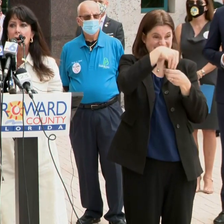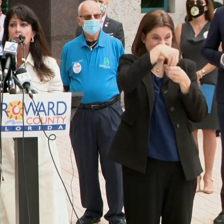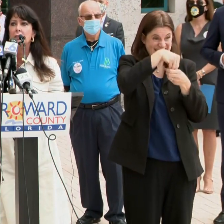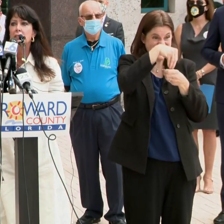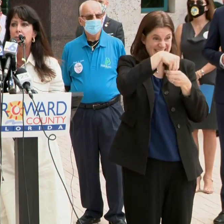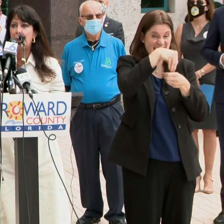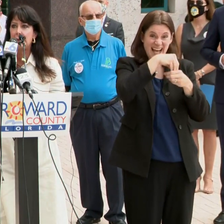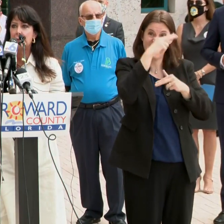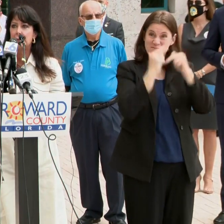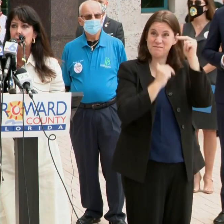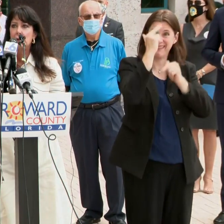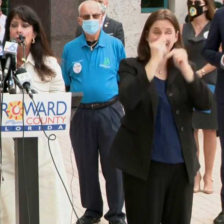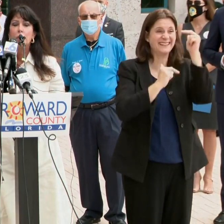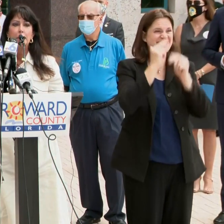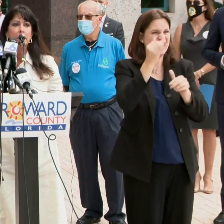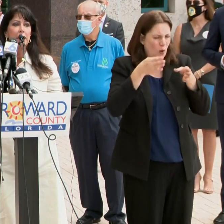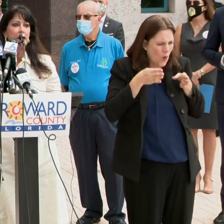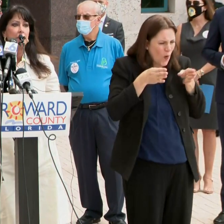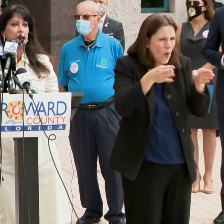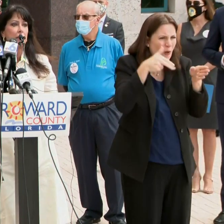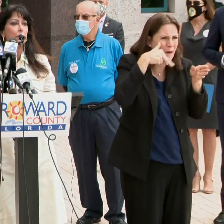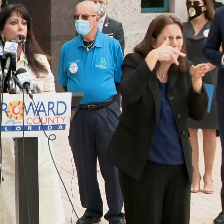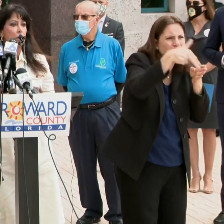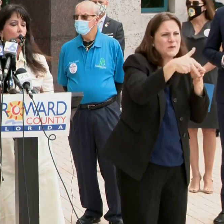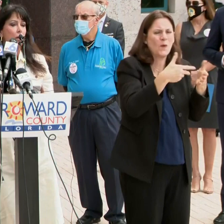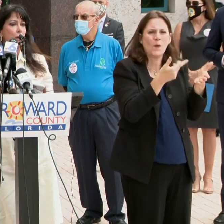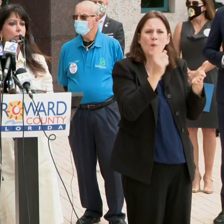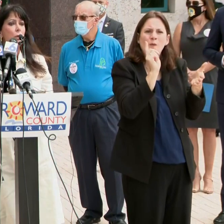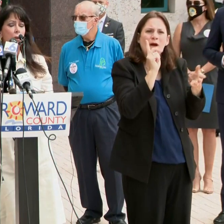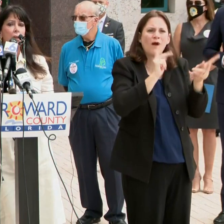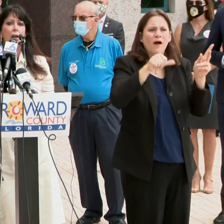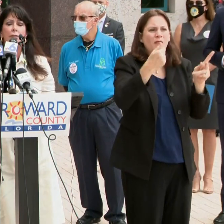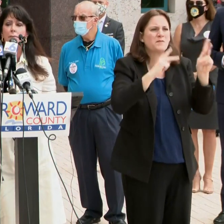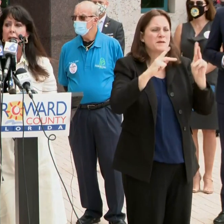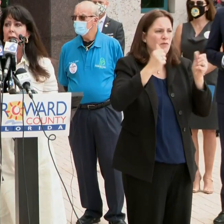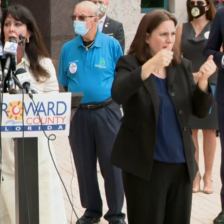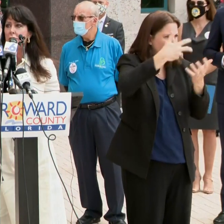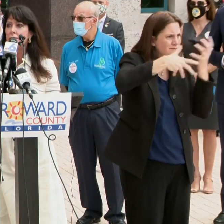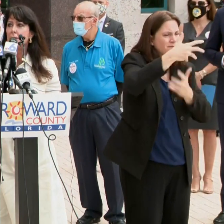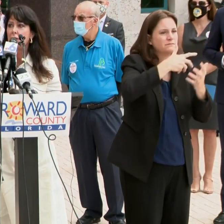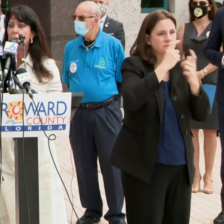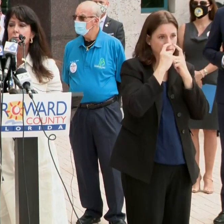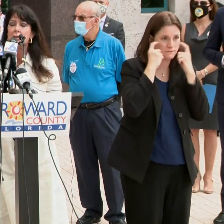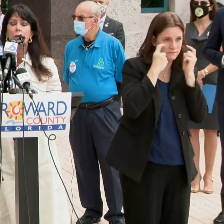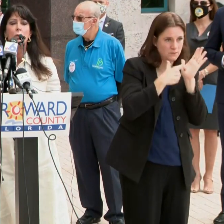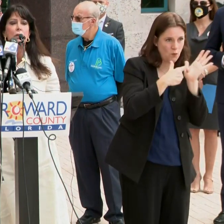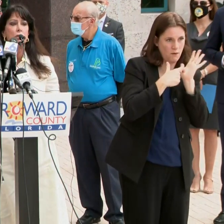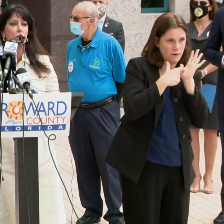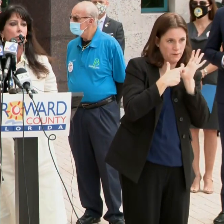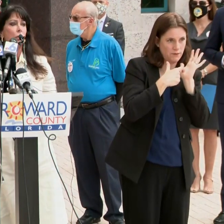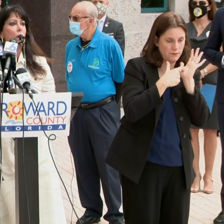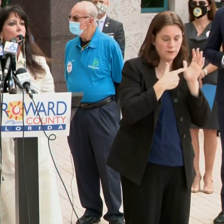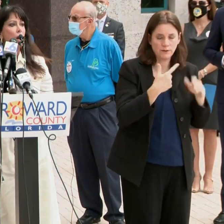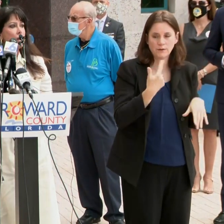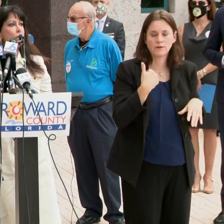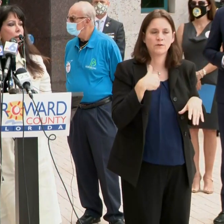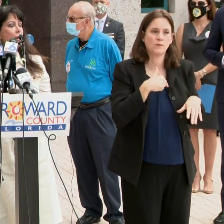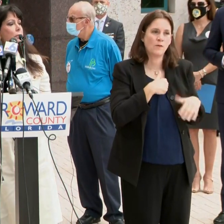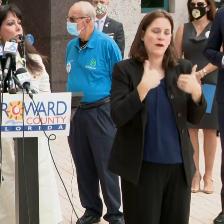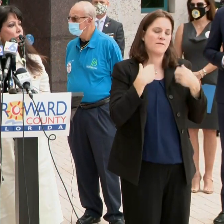every common space. We believe as a community of many condominiums that we do.